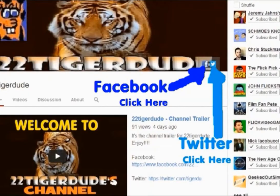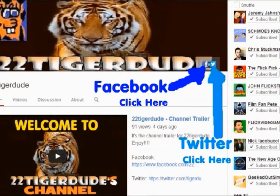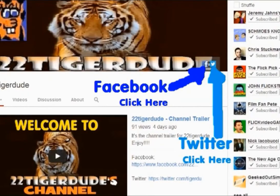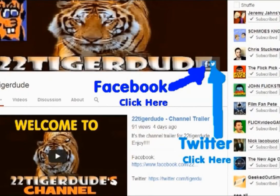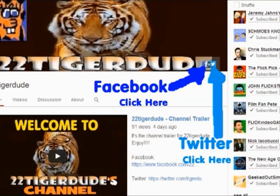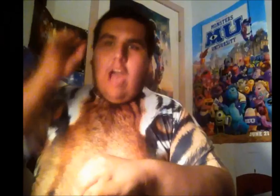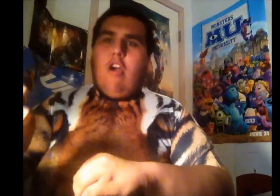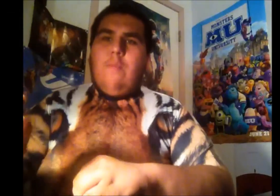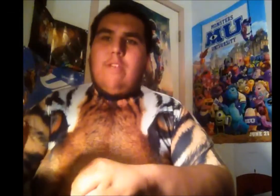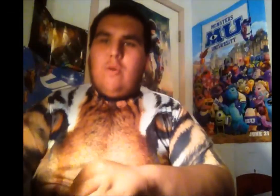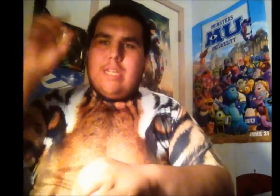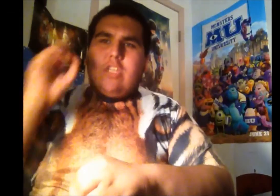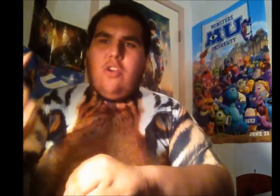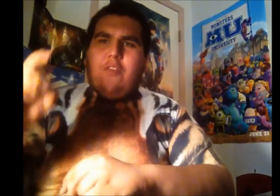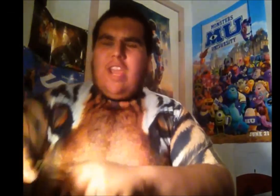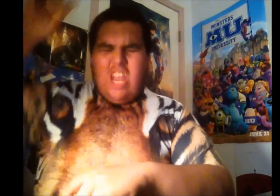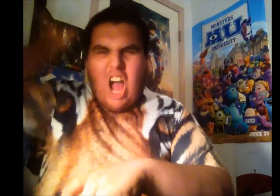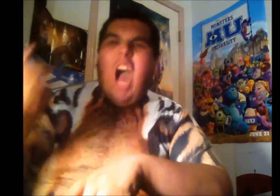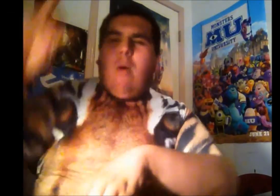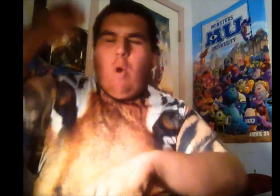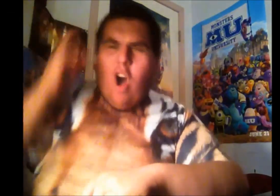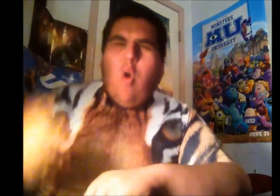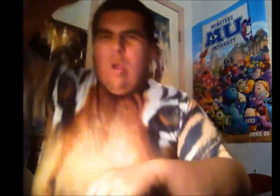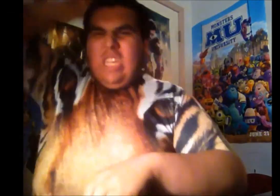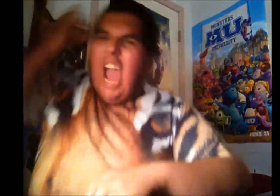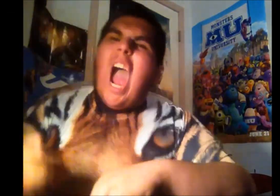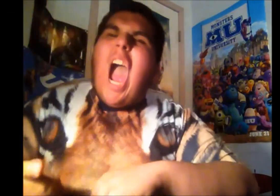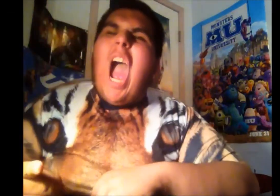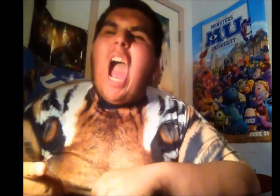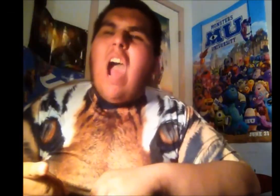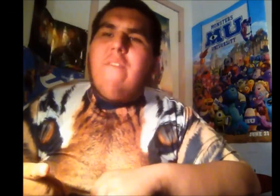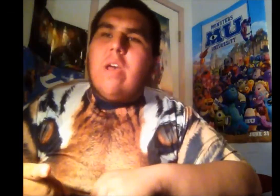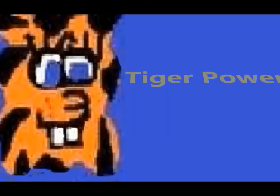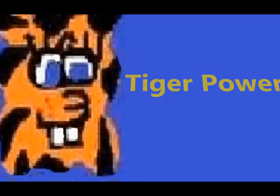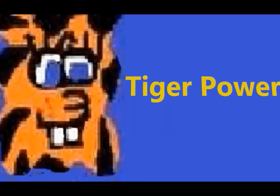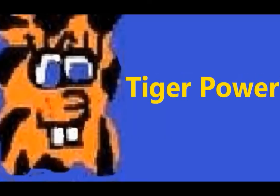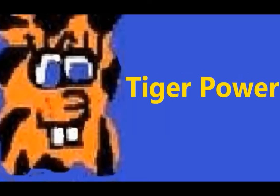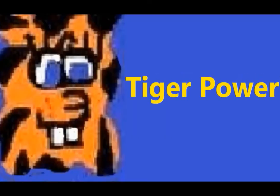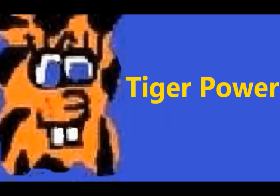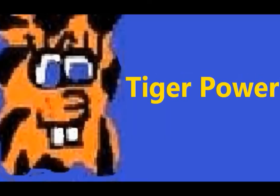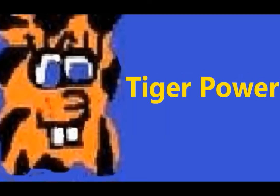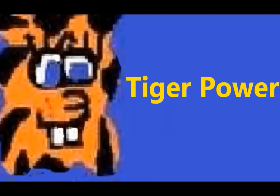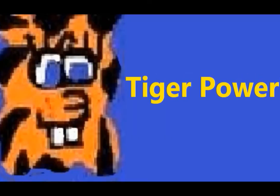and Twitter. I hope you enjoyed this, and don't forget that I will always have Taga Power!